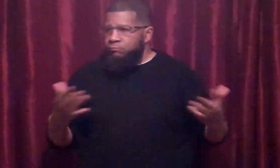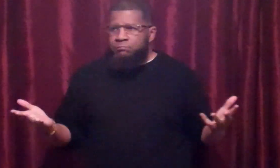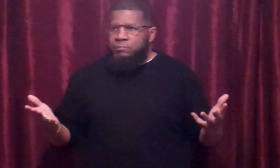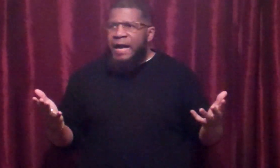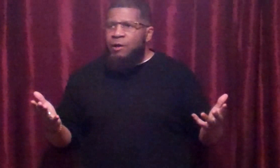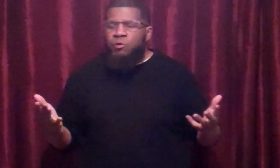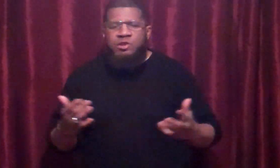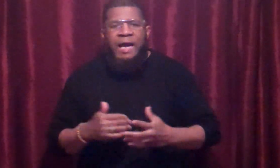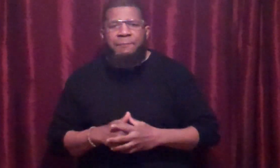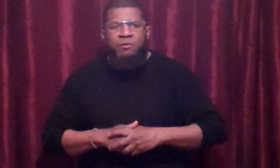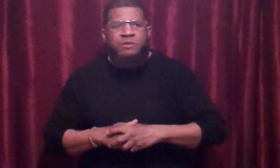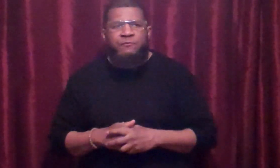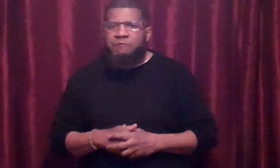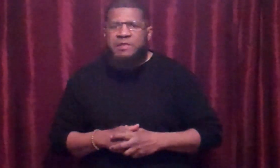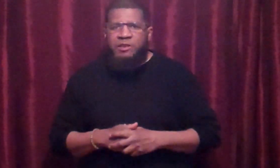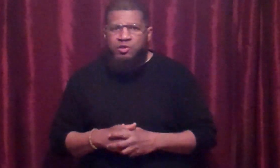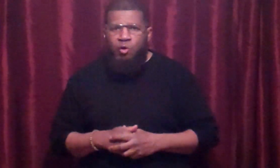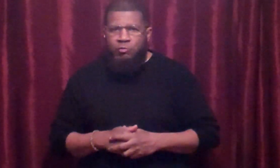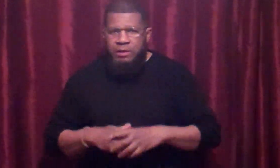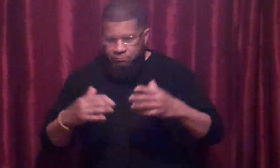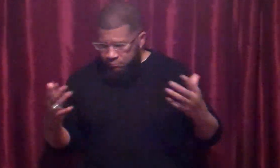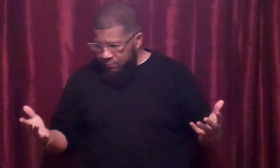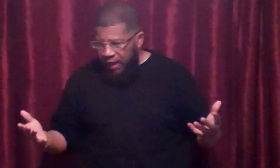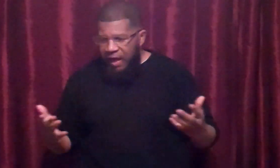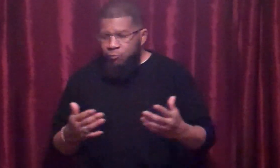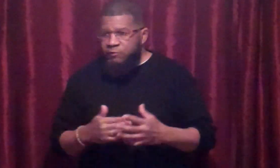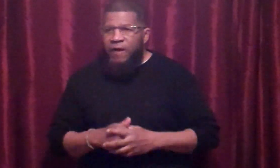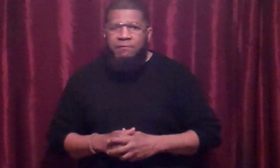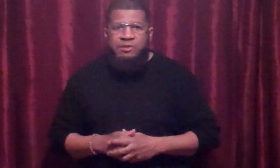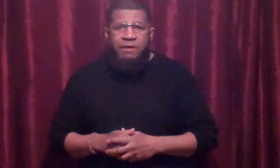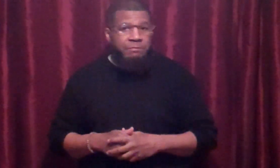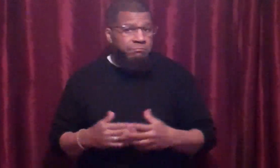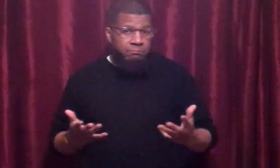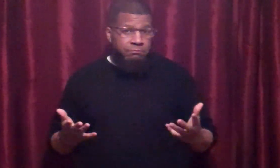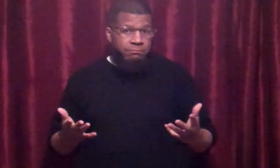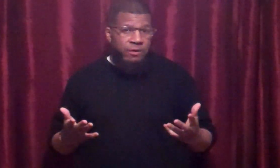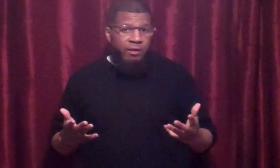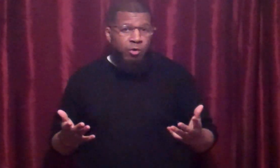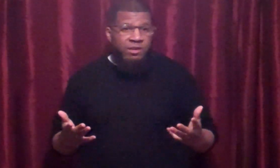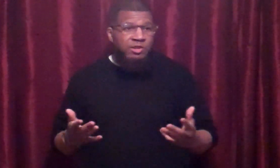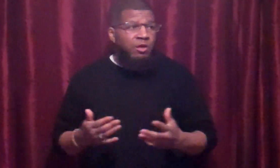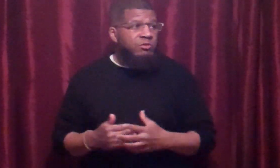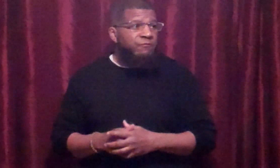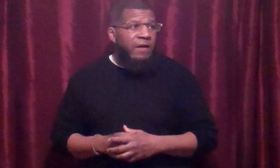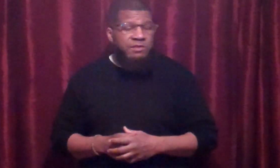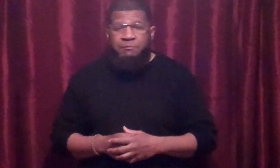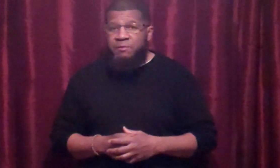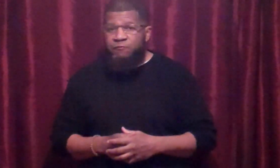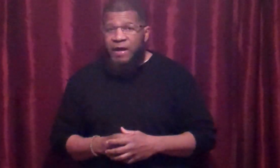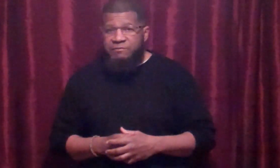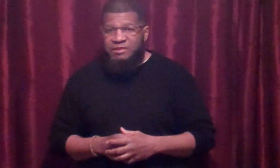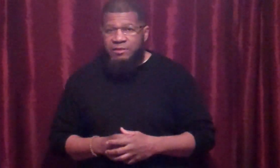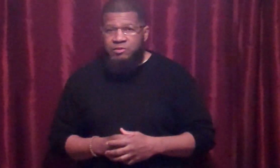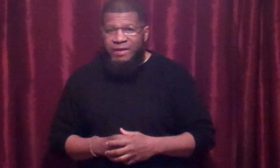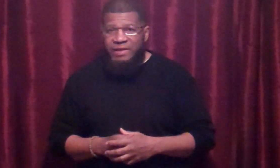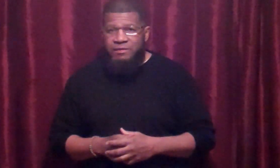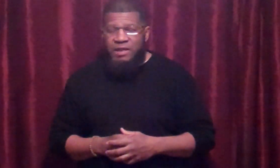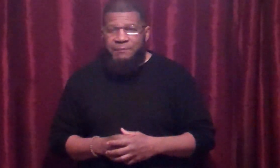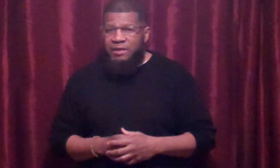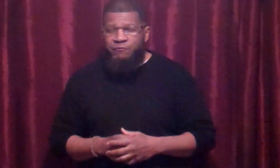guy one time, I was 15 years old. I was 5'7, right? Or at least close to 5'7, maybe 5'6, right? At the time, hadn't